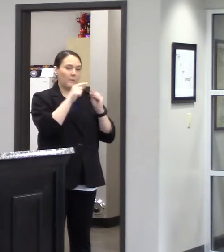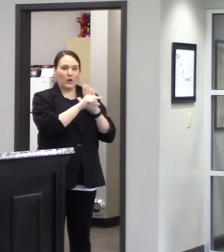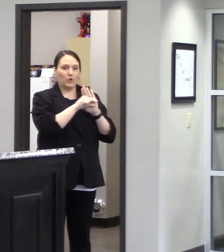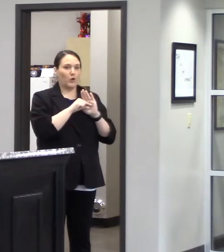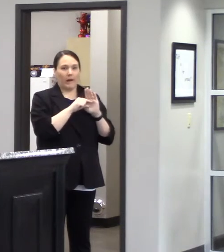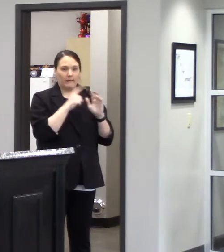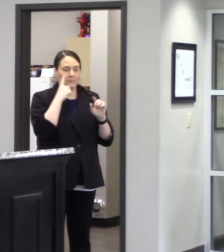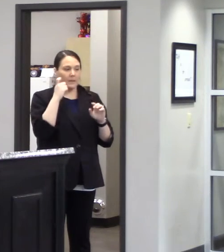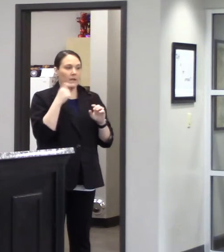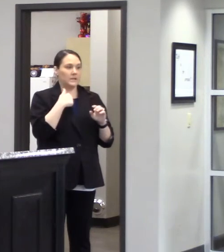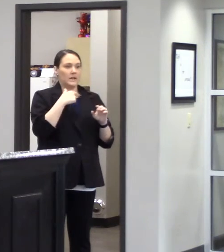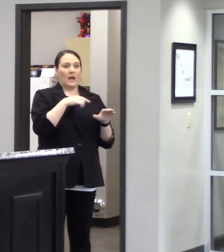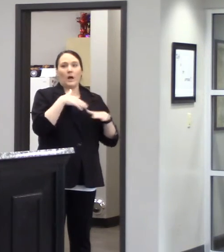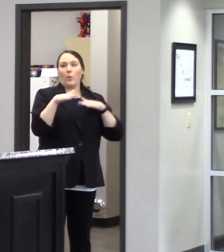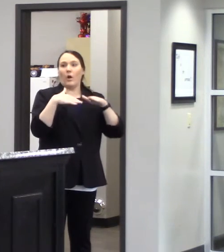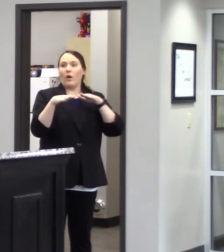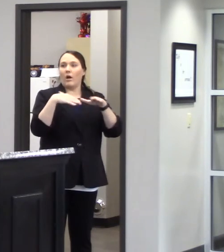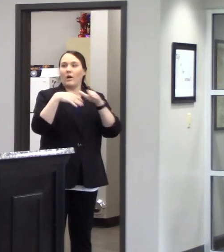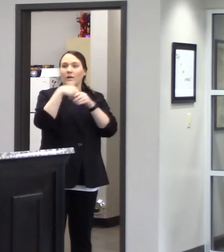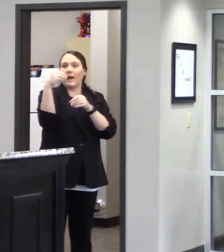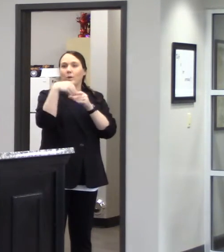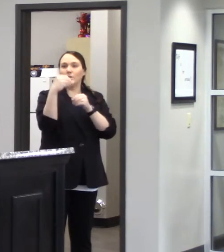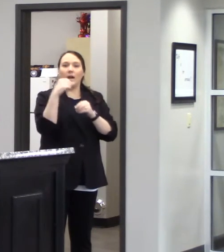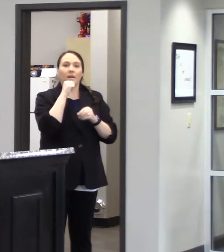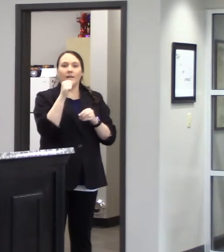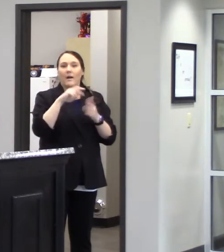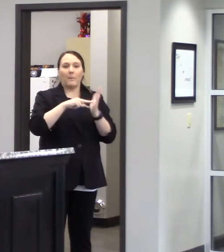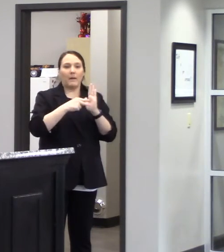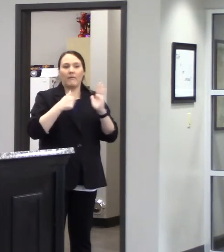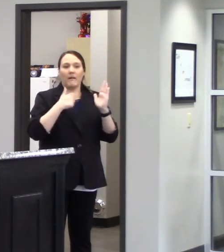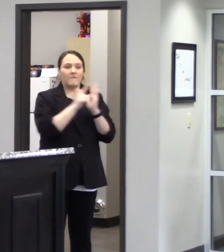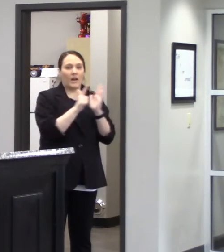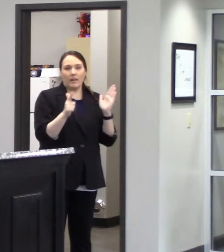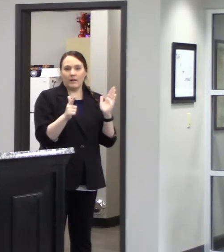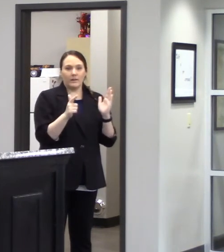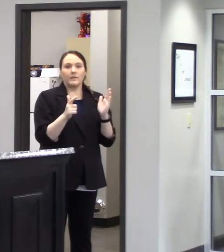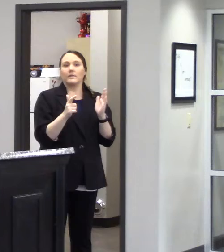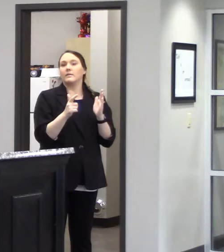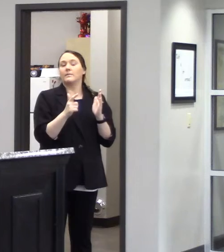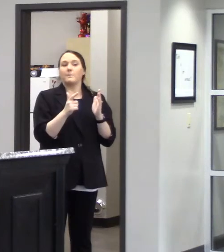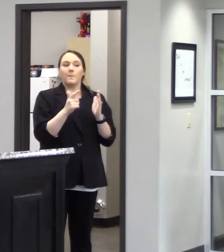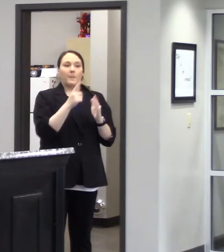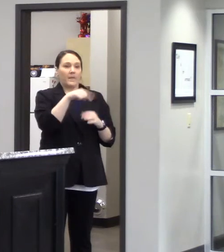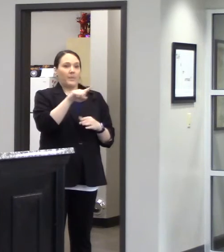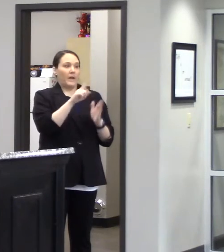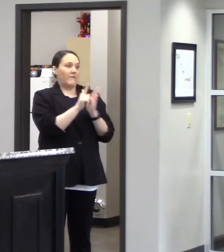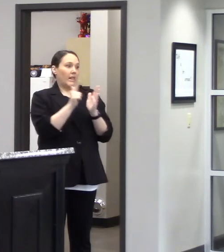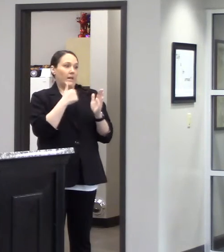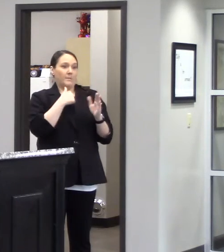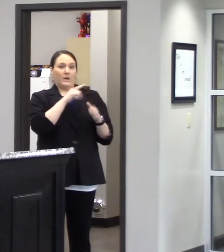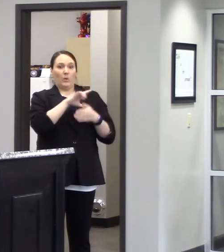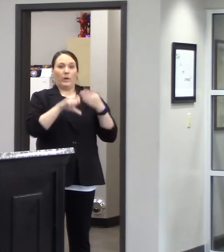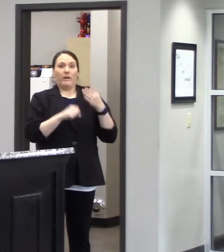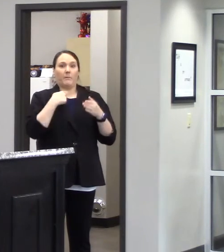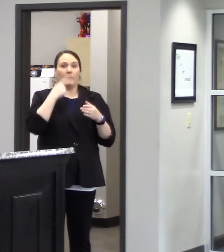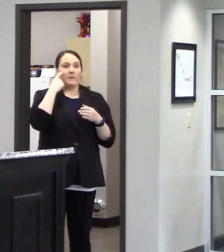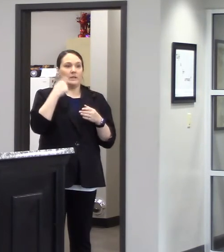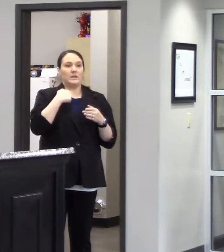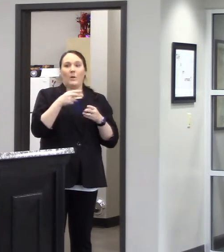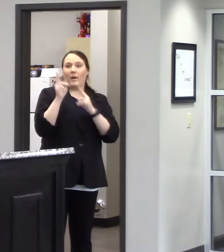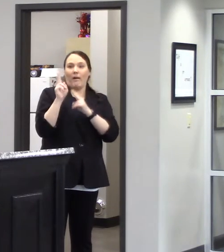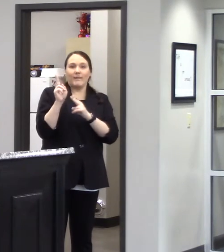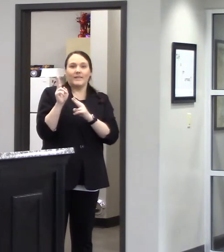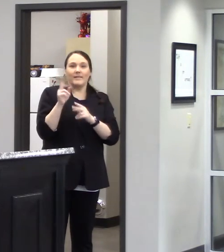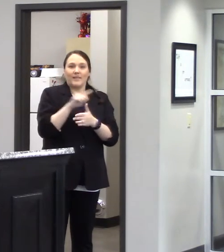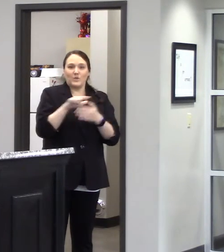you know just because i walk outside doesn't mean i'm violating if i get on my well they violated me all weekend because i've been out turkey hunting they